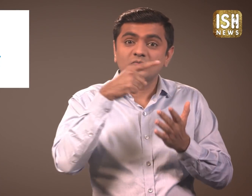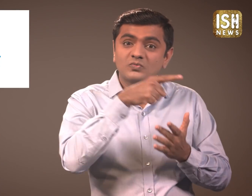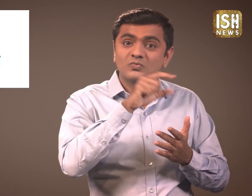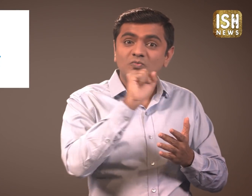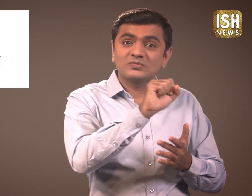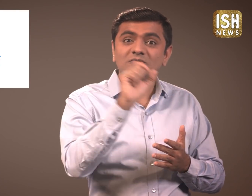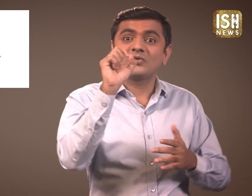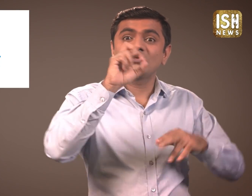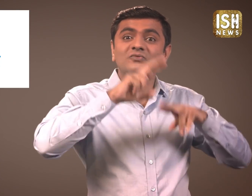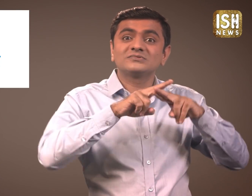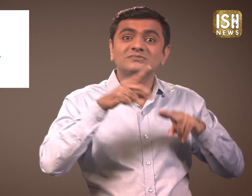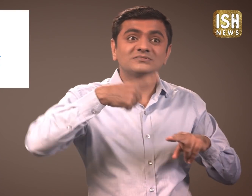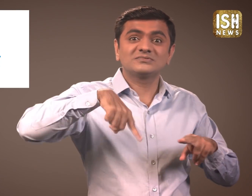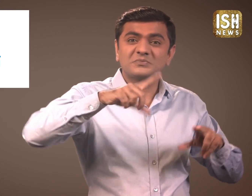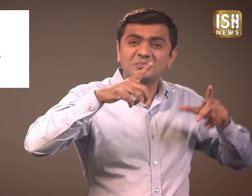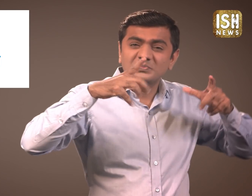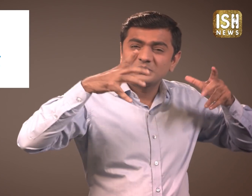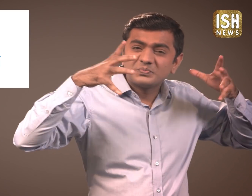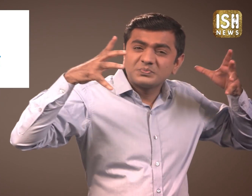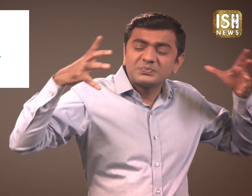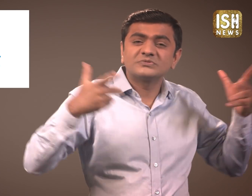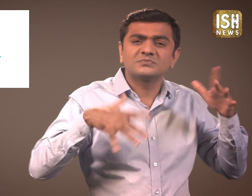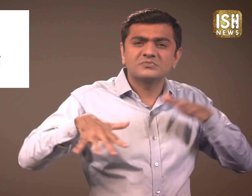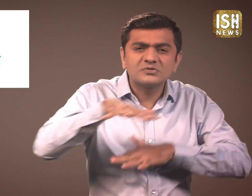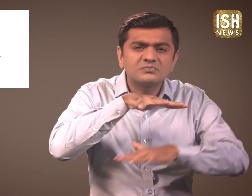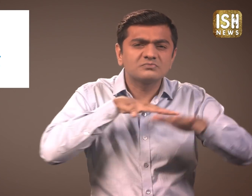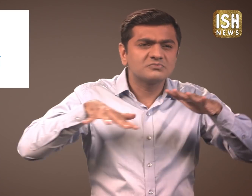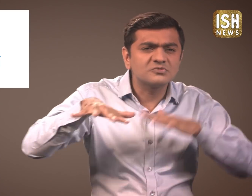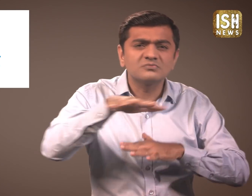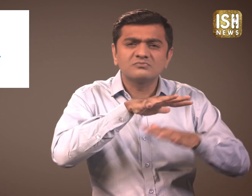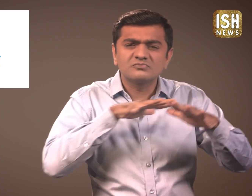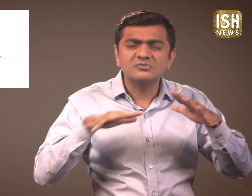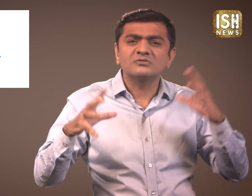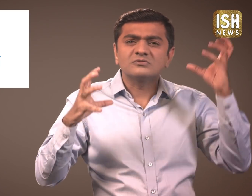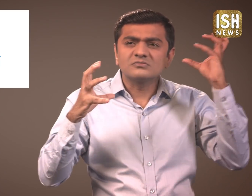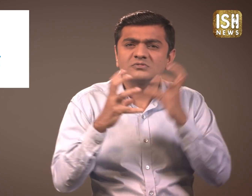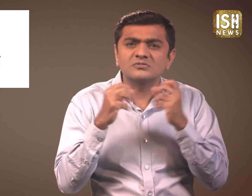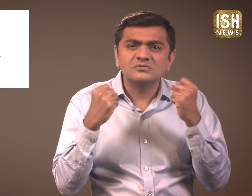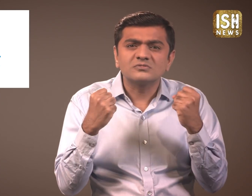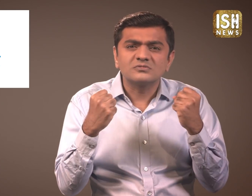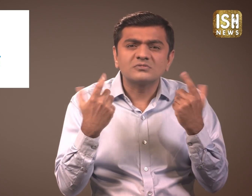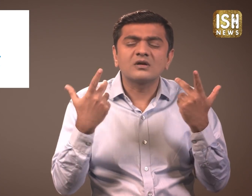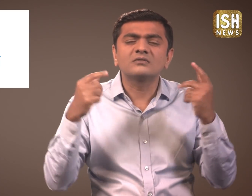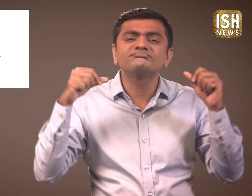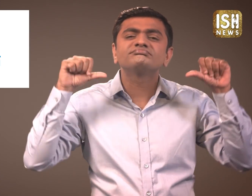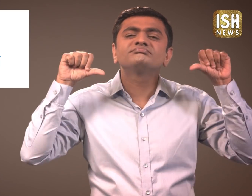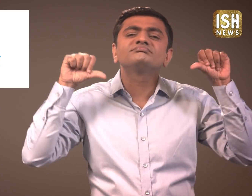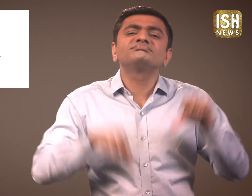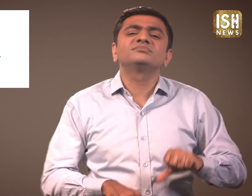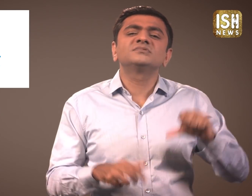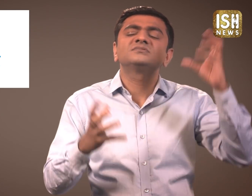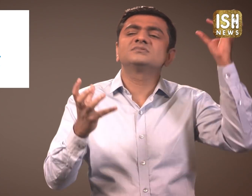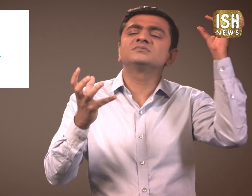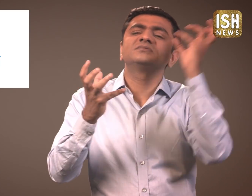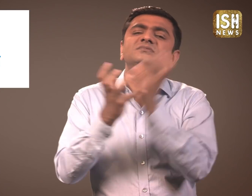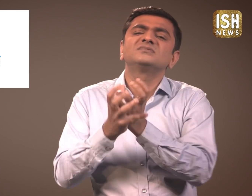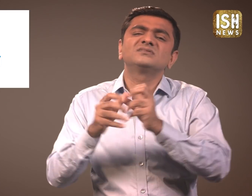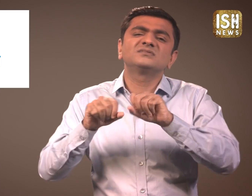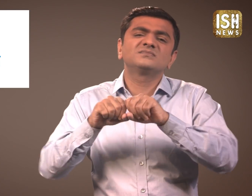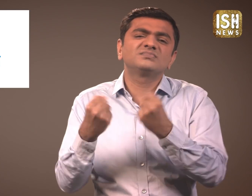ISRO is a very big organisation that worked hard for the success of the project but the Lander crashed.